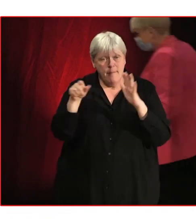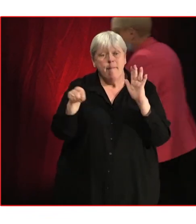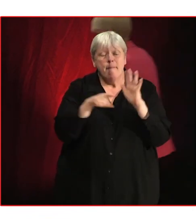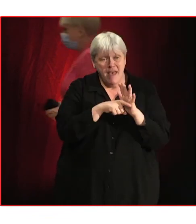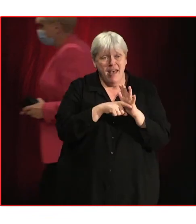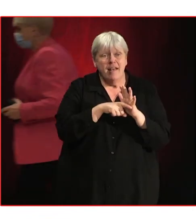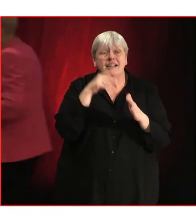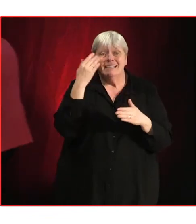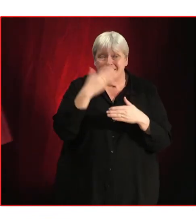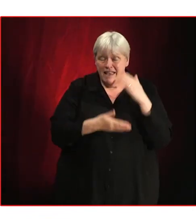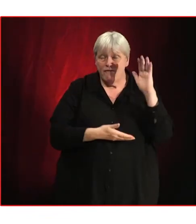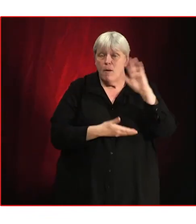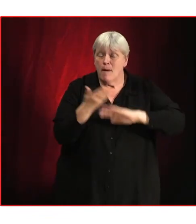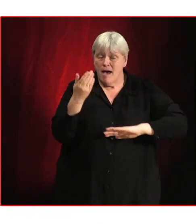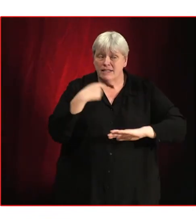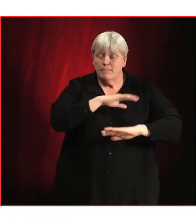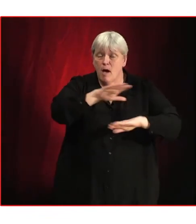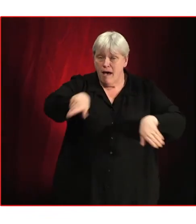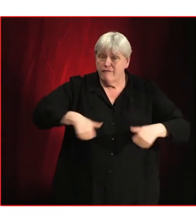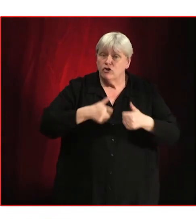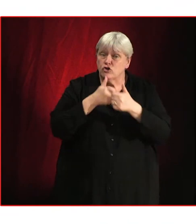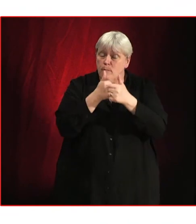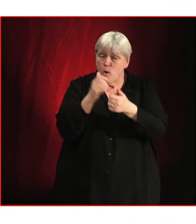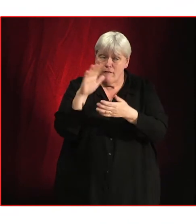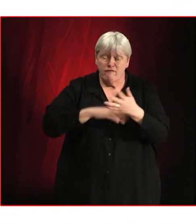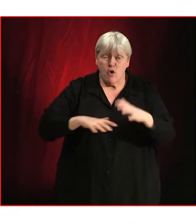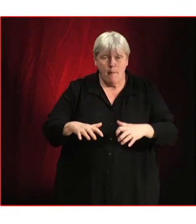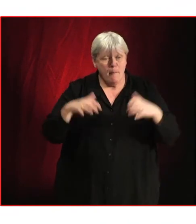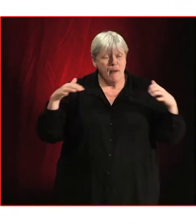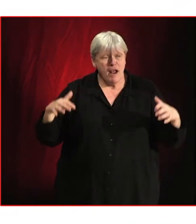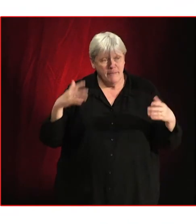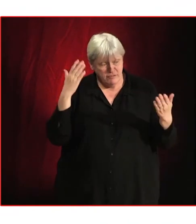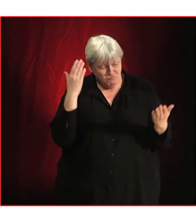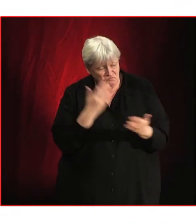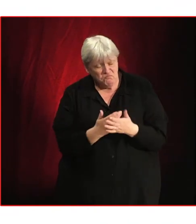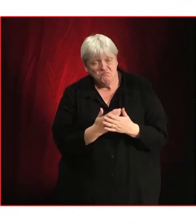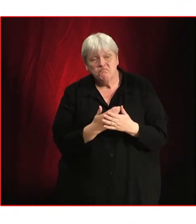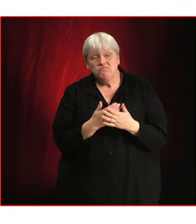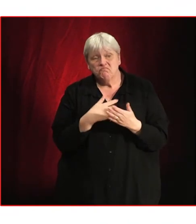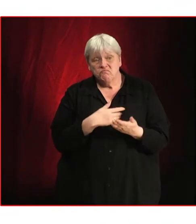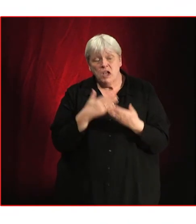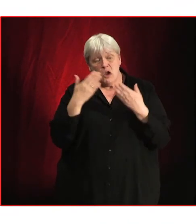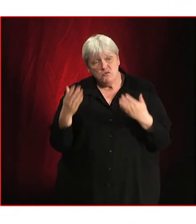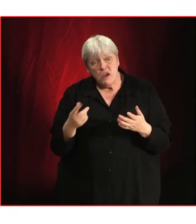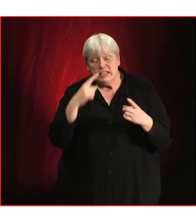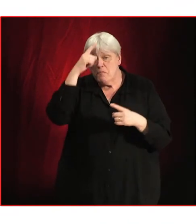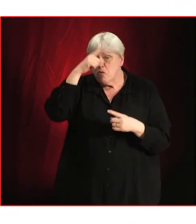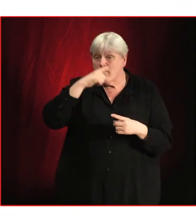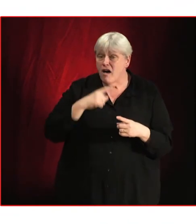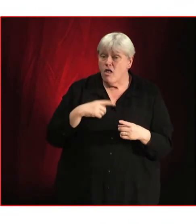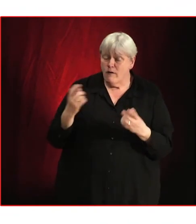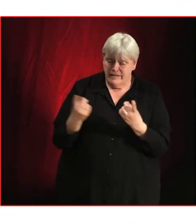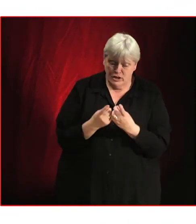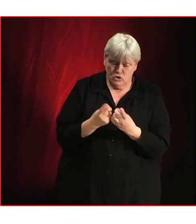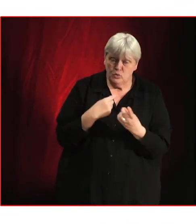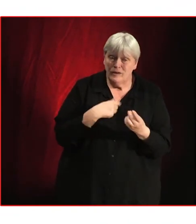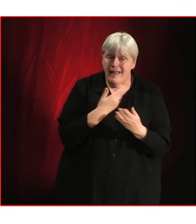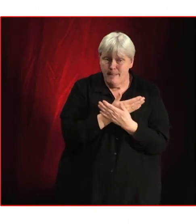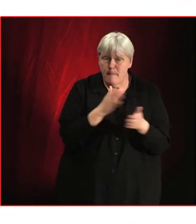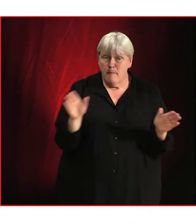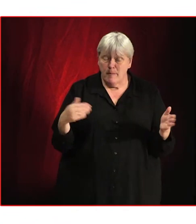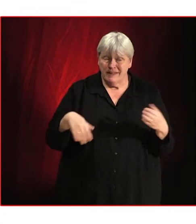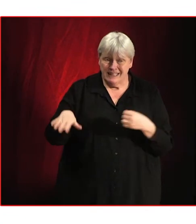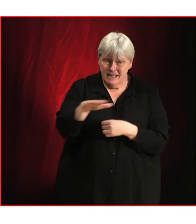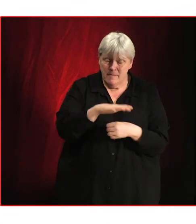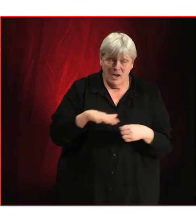however, gain a lot of support from Parliament and raised the profile of the issue in the public domain. But ensuring that this issue is resolved, whilst